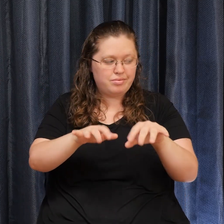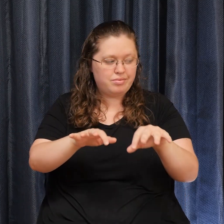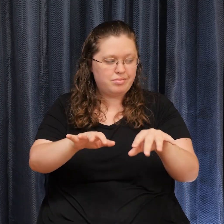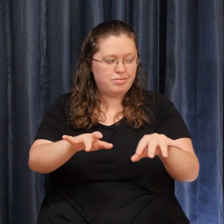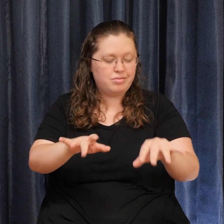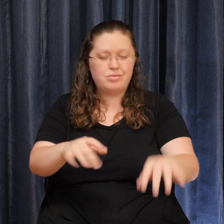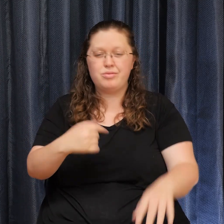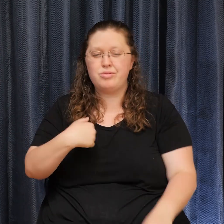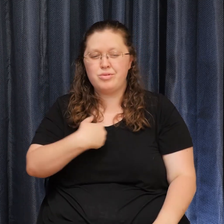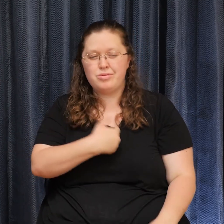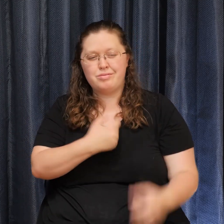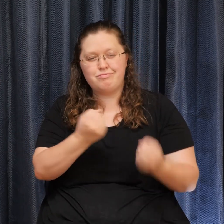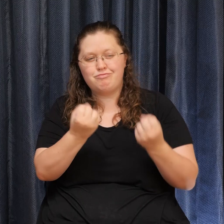holy, holy.